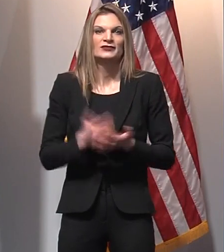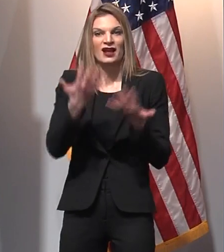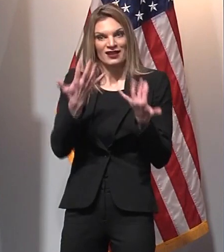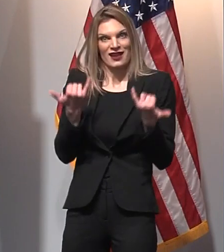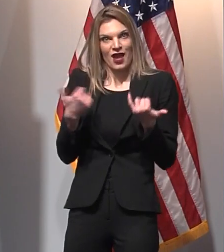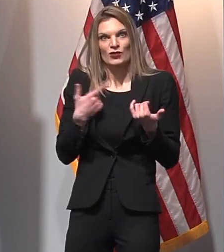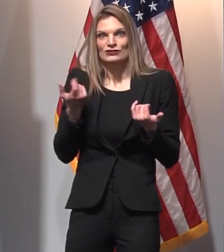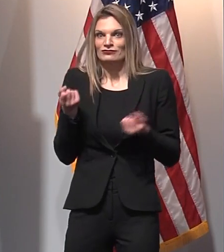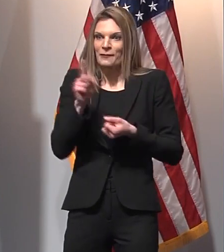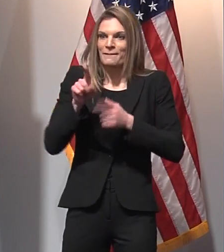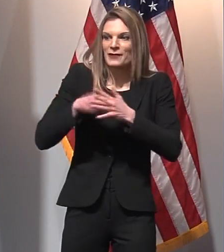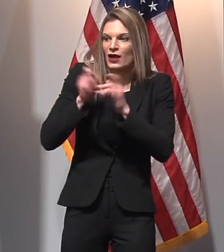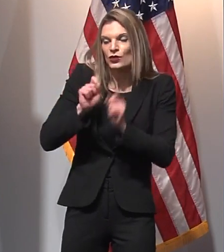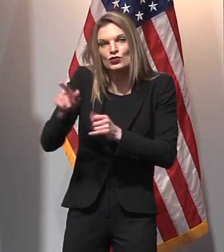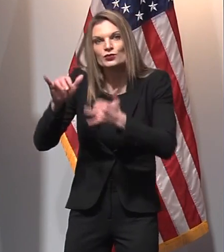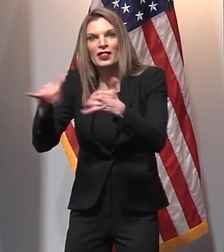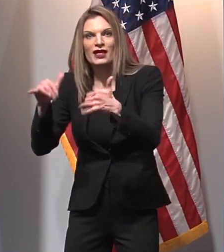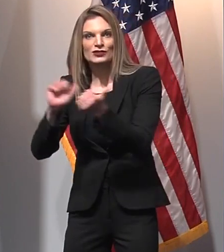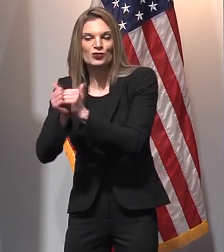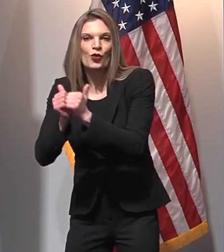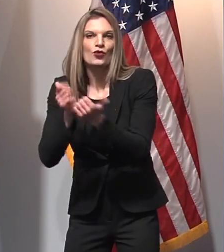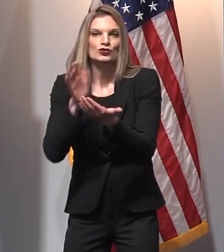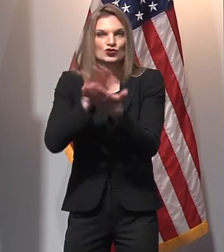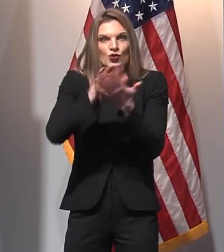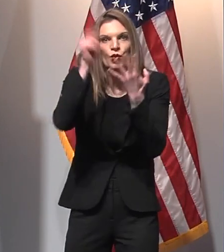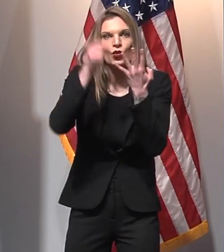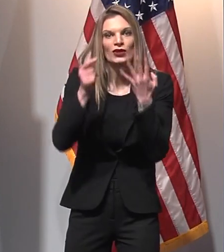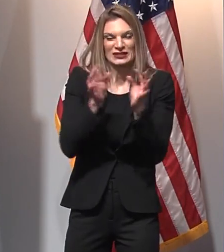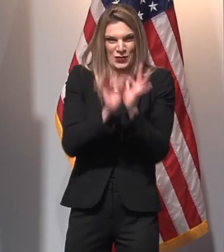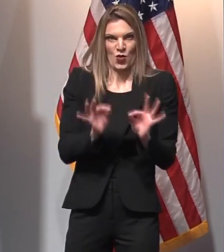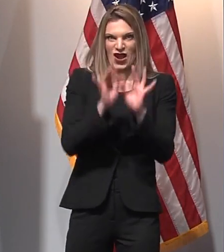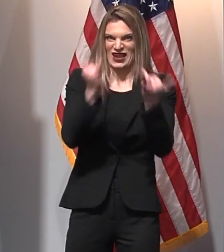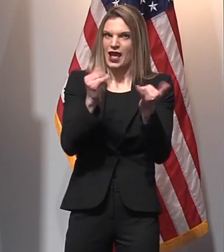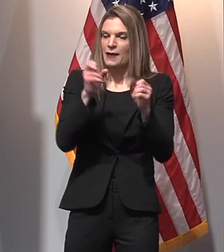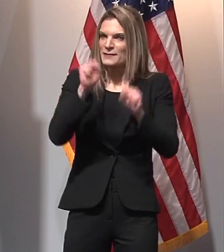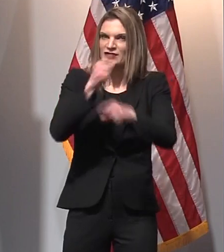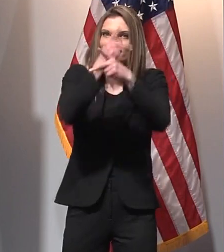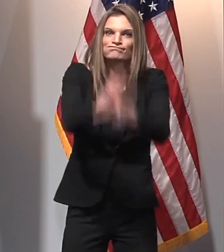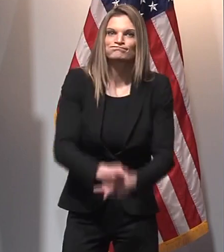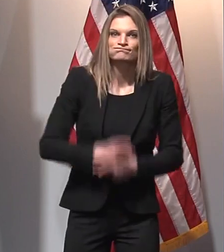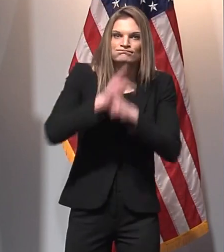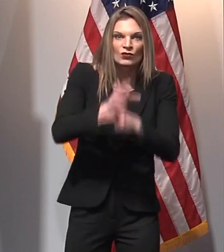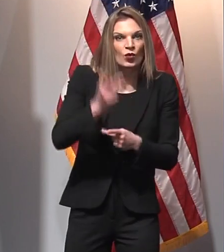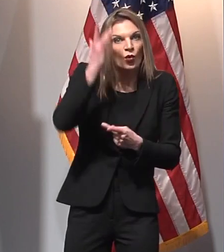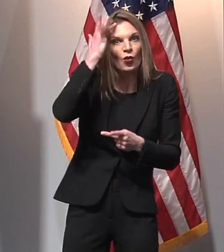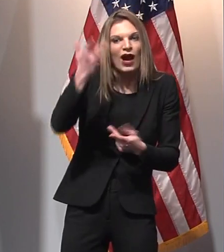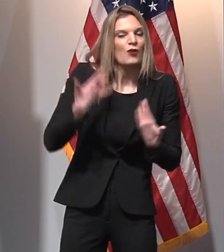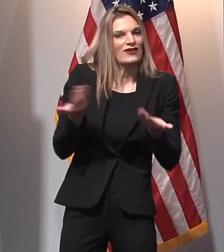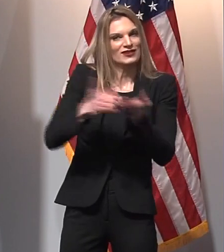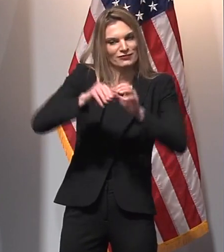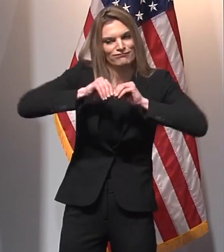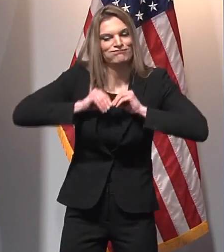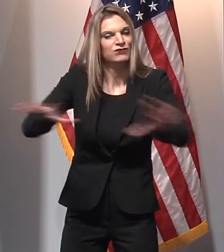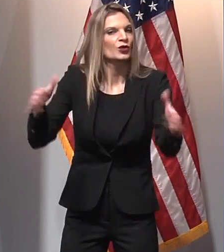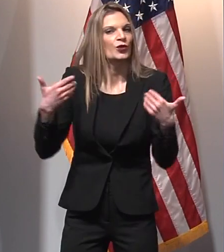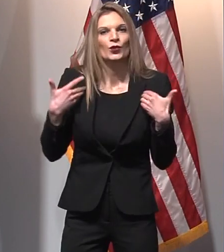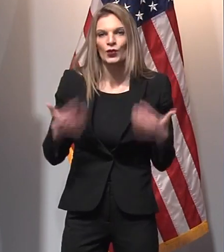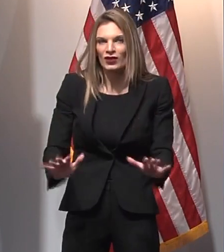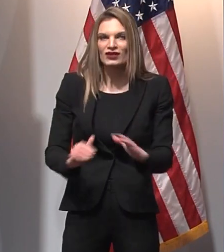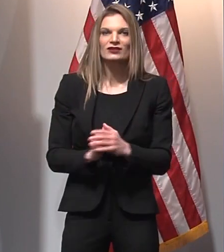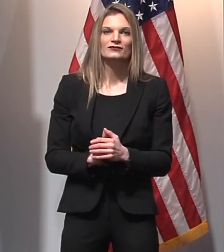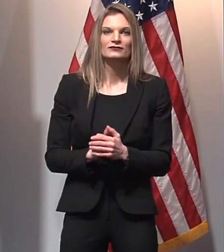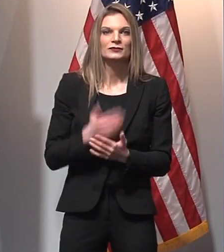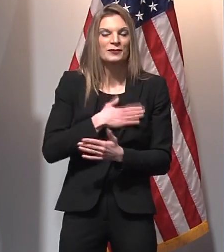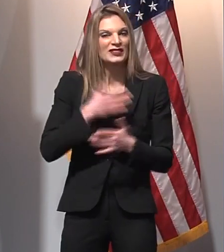important public health measures so we can prevent outbreaks, not just on our sports teams, but in our schools as well. Please,